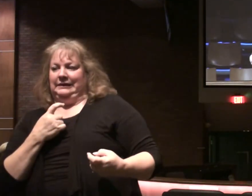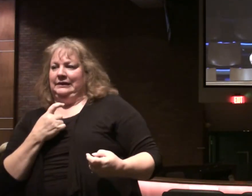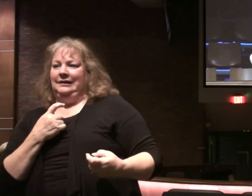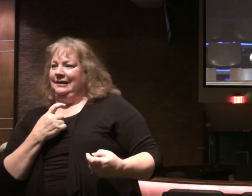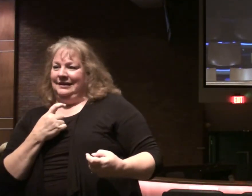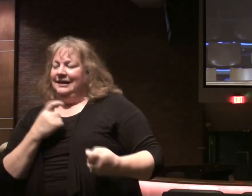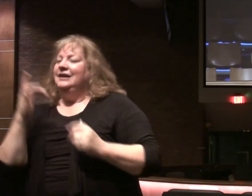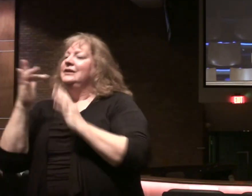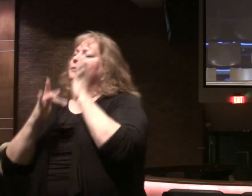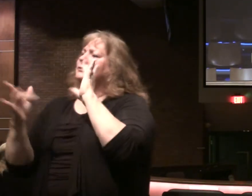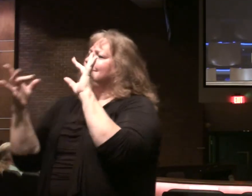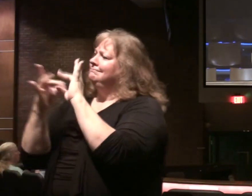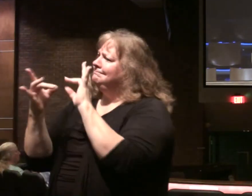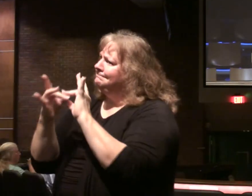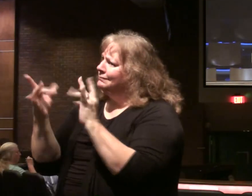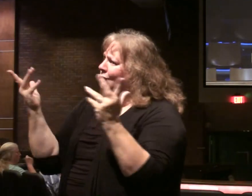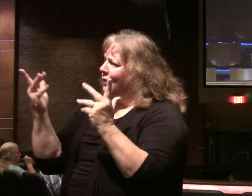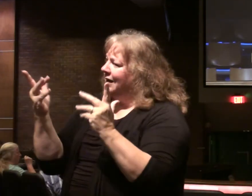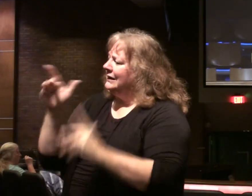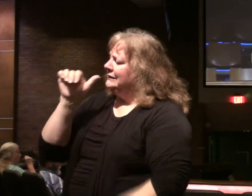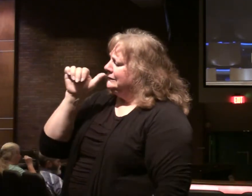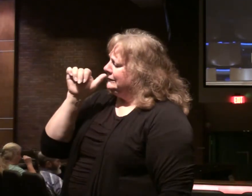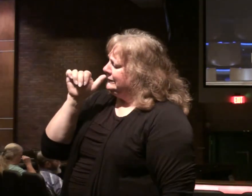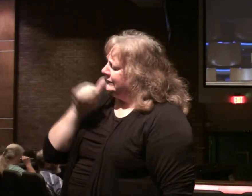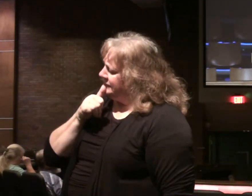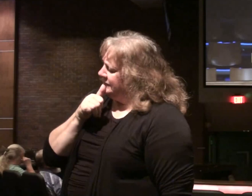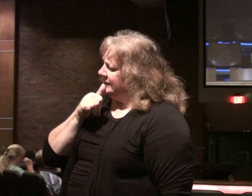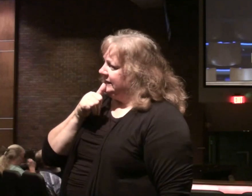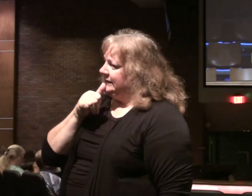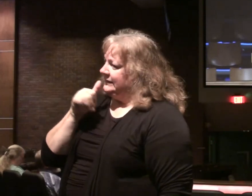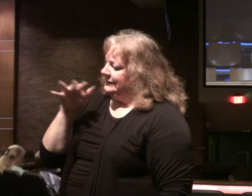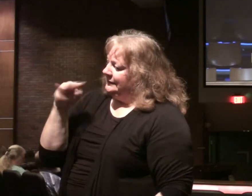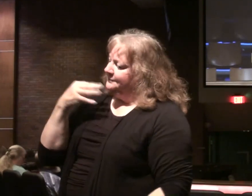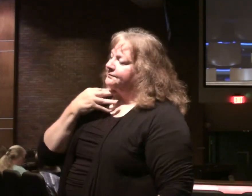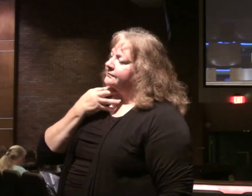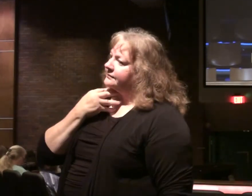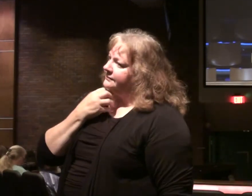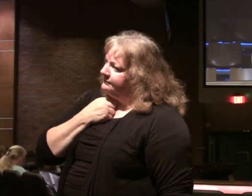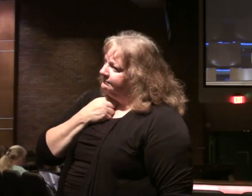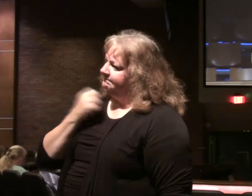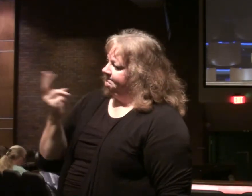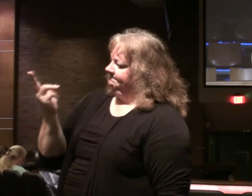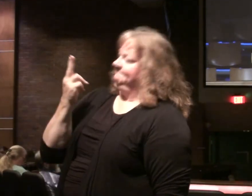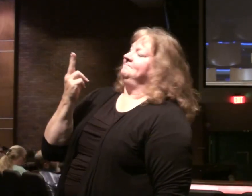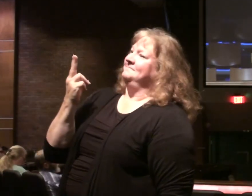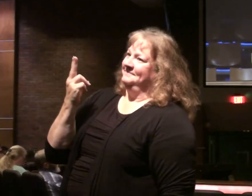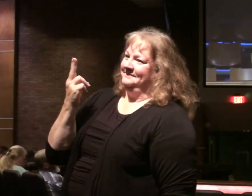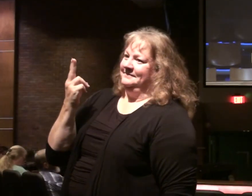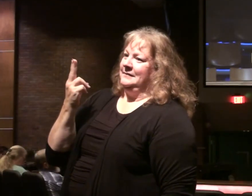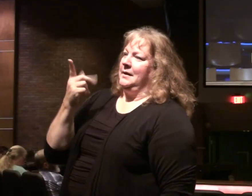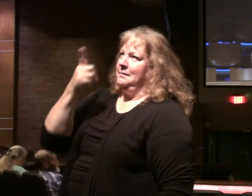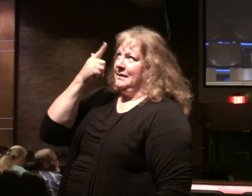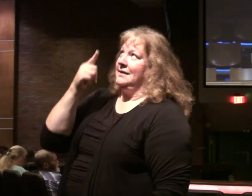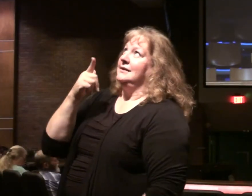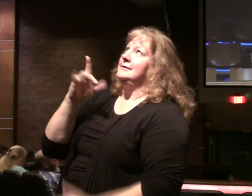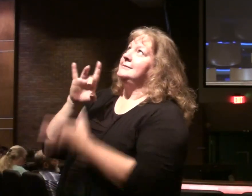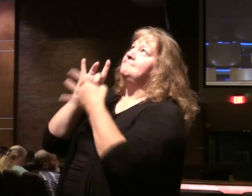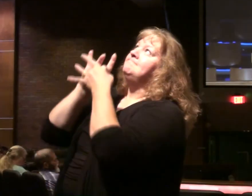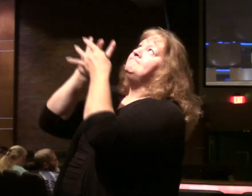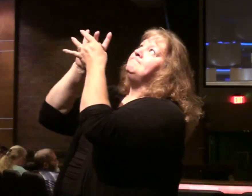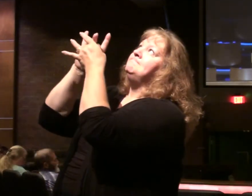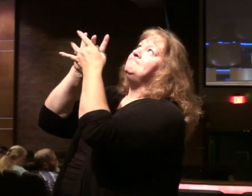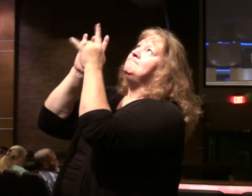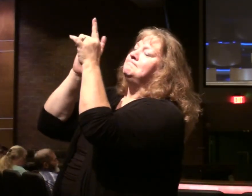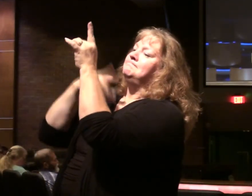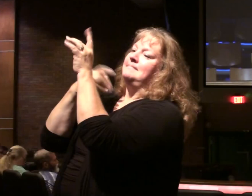He's talking about. believe. Suffering. And shame. Insults that come with. Being identified with Jesus